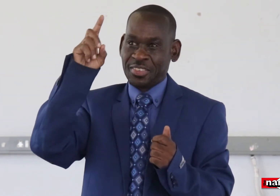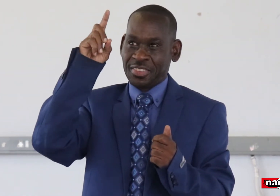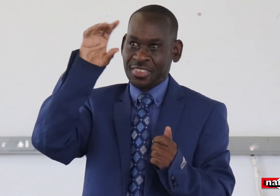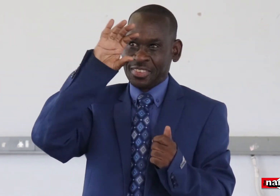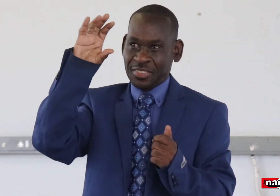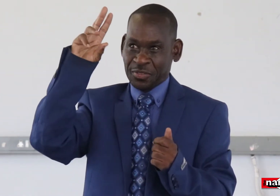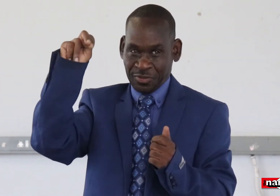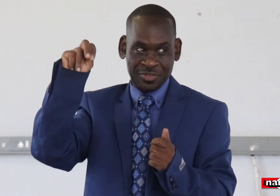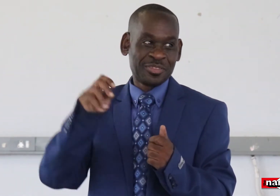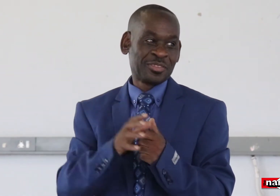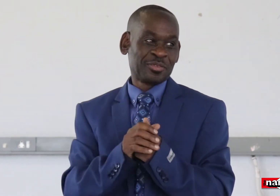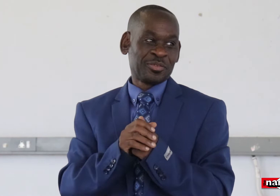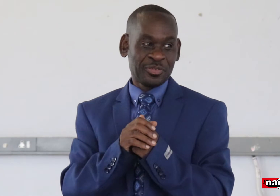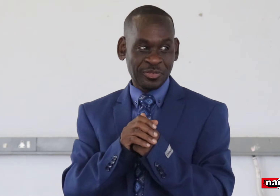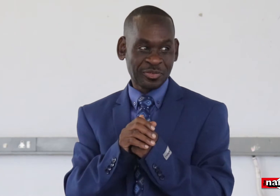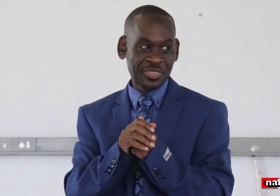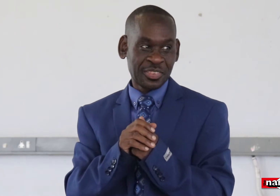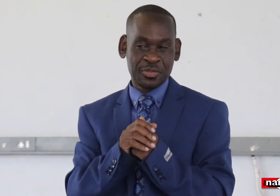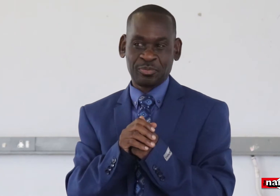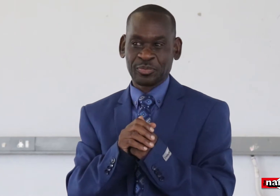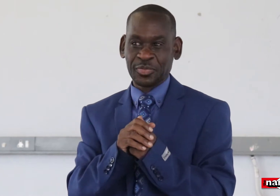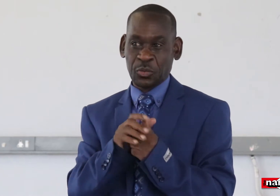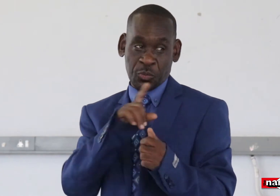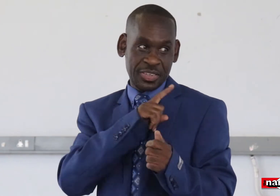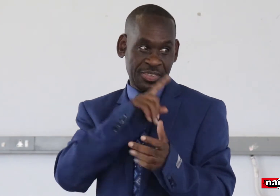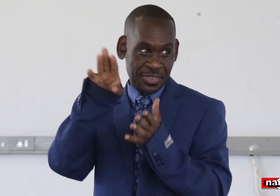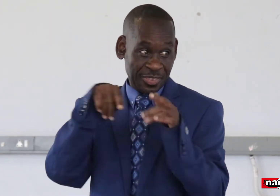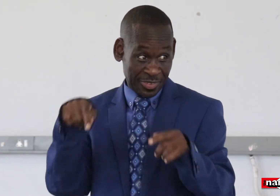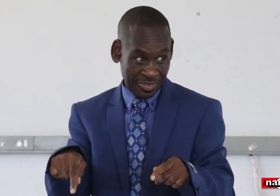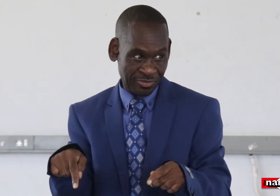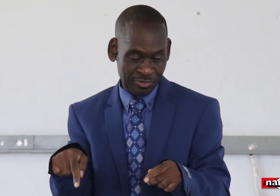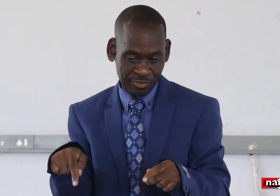I am the chairman of NGCN.